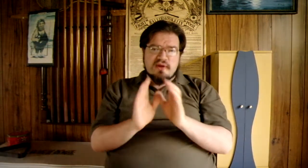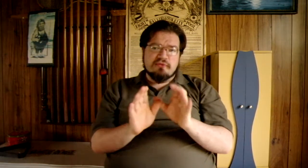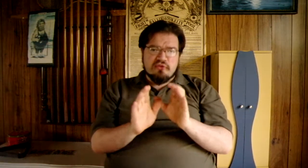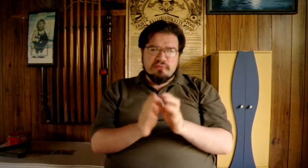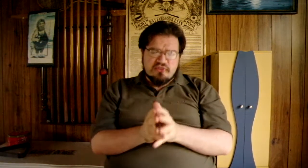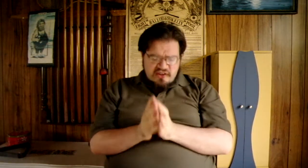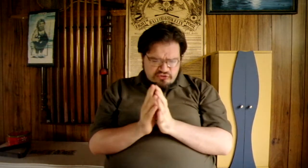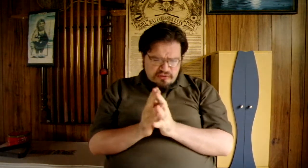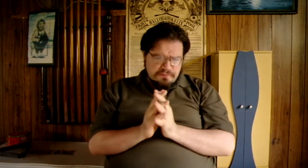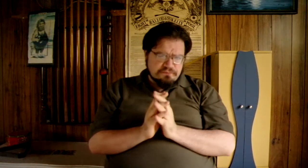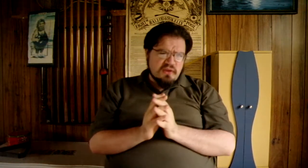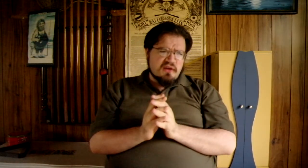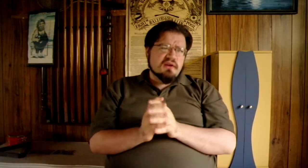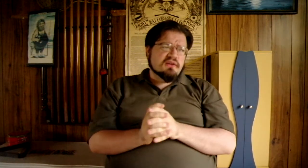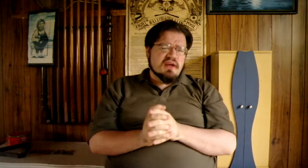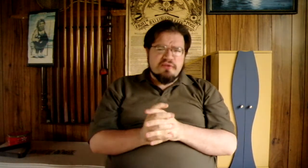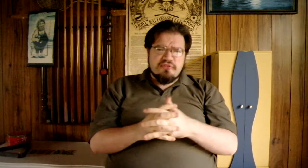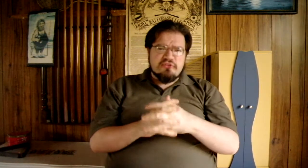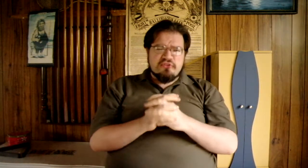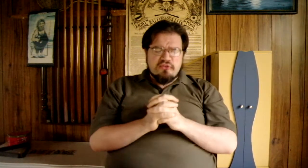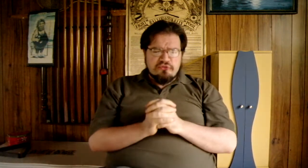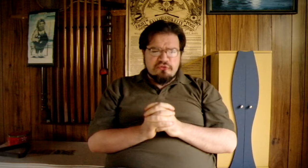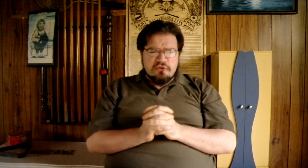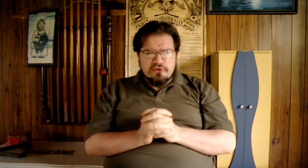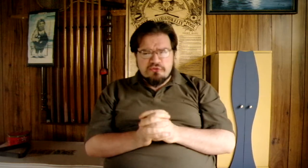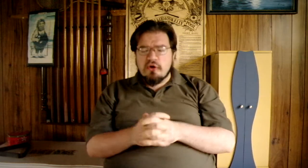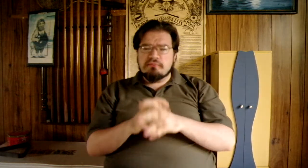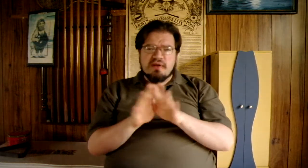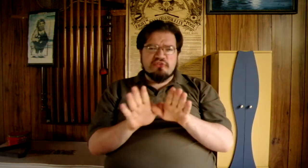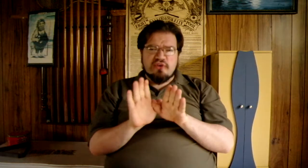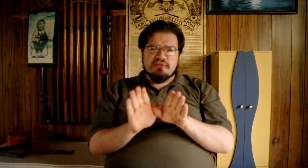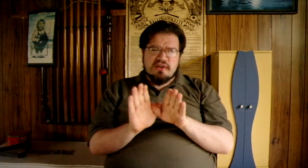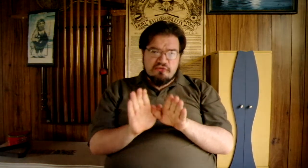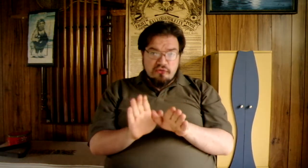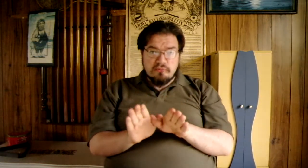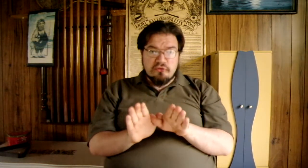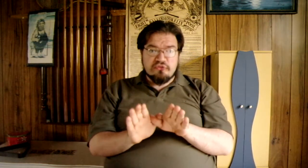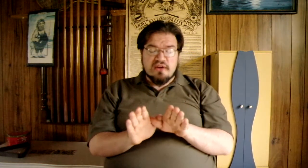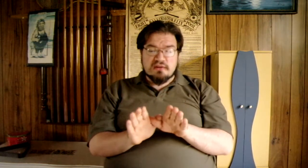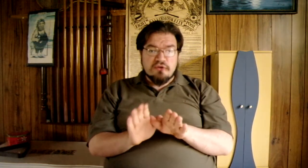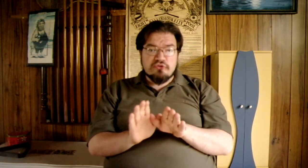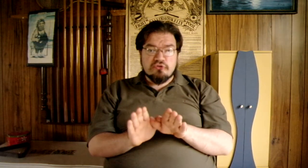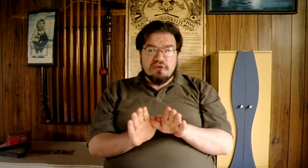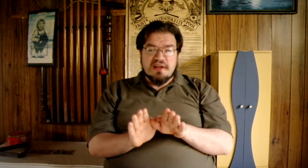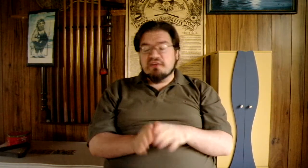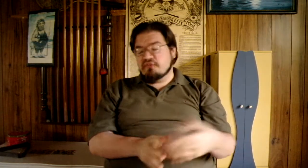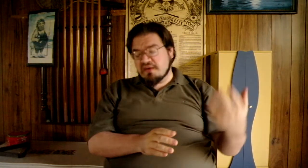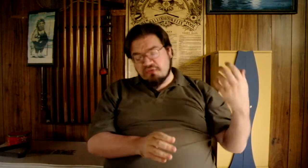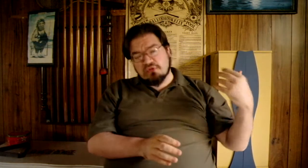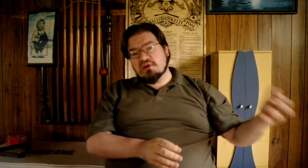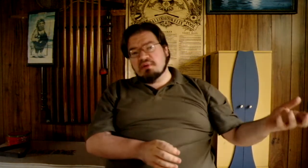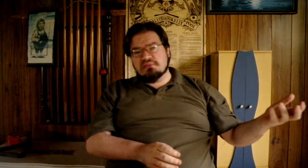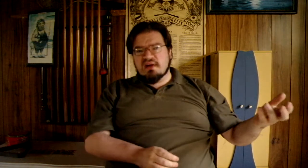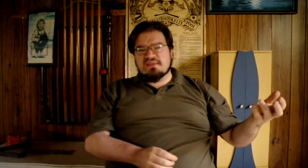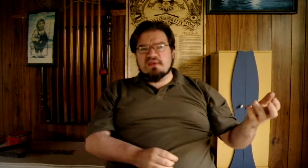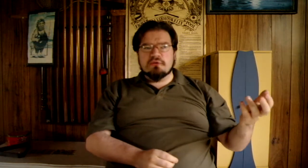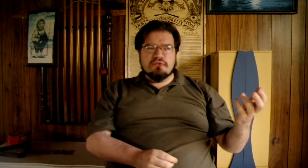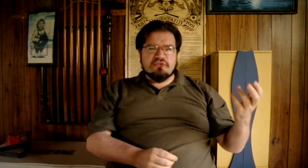interpretation. Now this is not based out of any formal psychological training, in fact there's a lot of people out there who would say